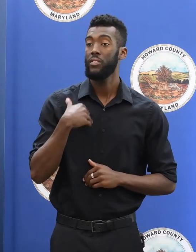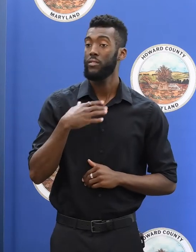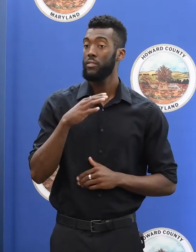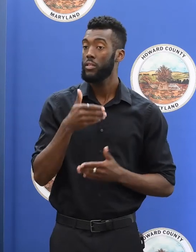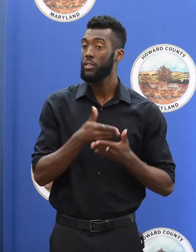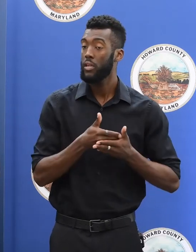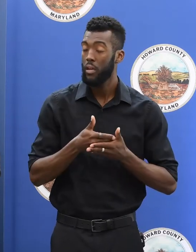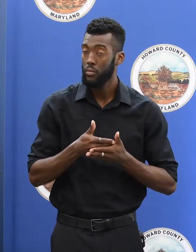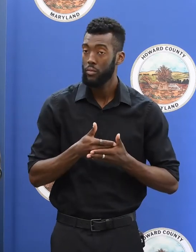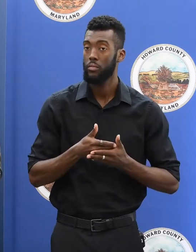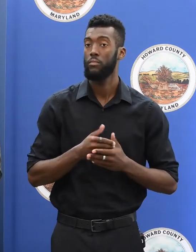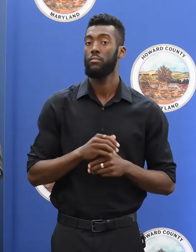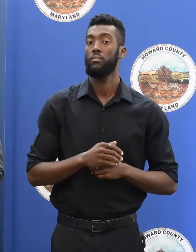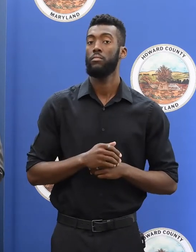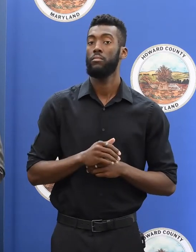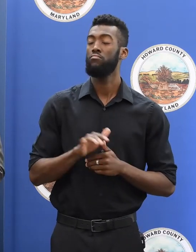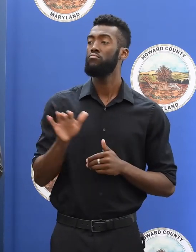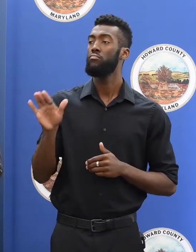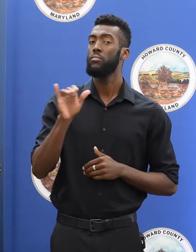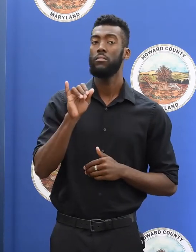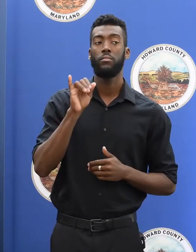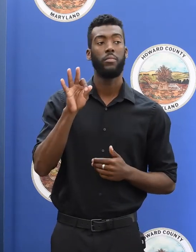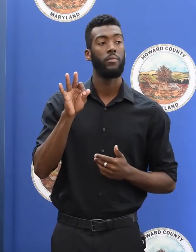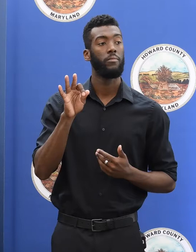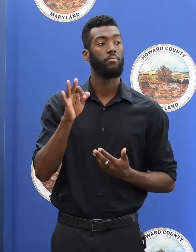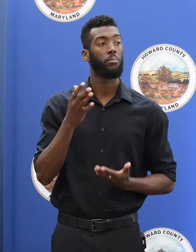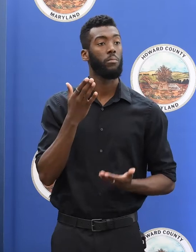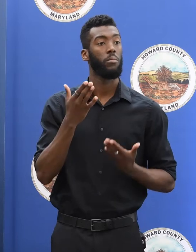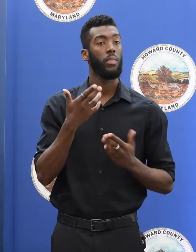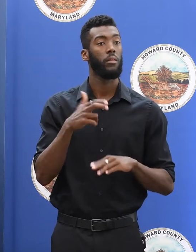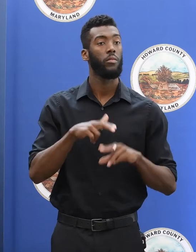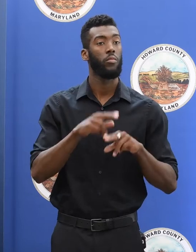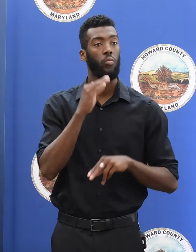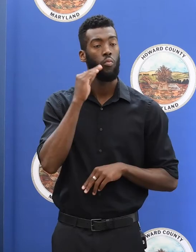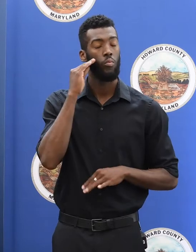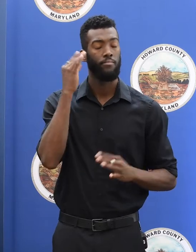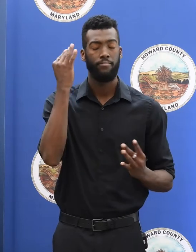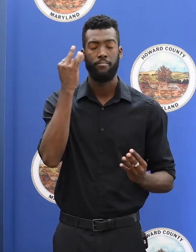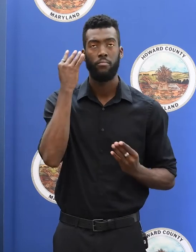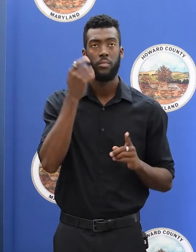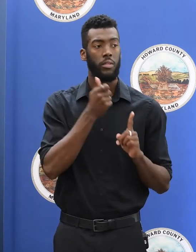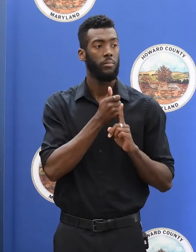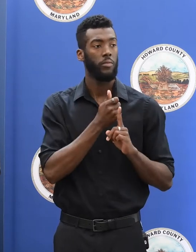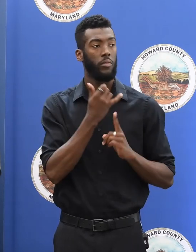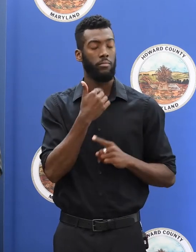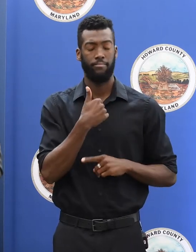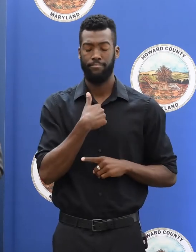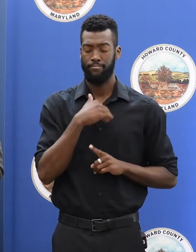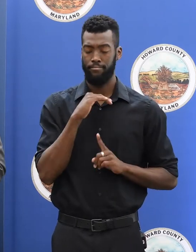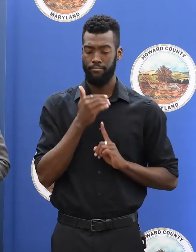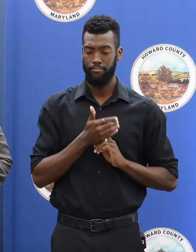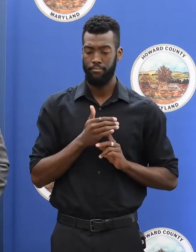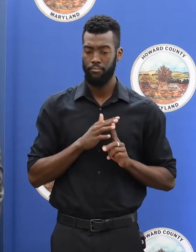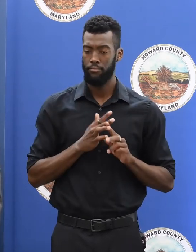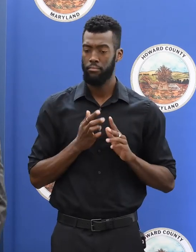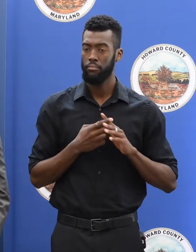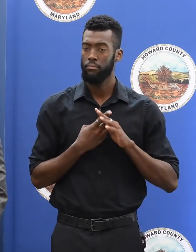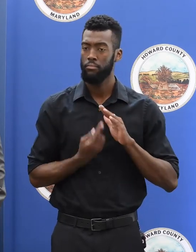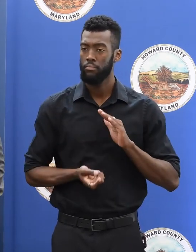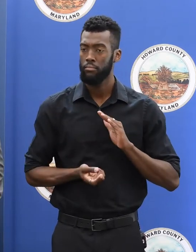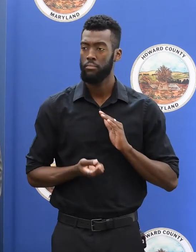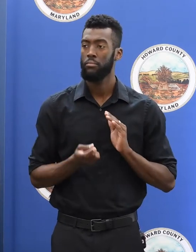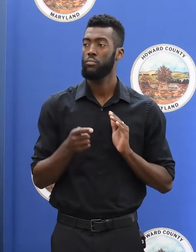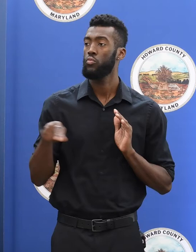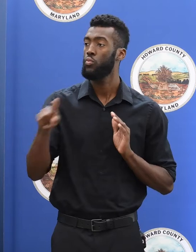child. Everyone else who may be sitting home and thinking, I'm invisible. You all,